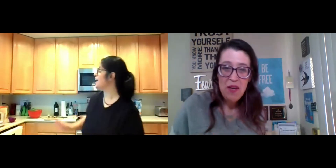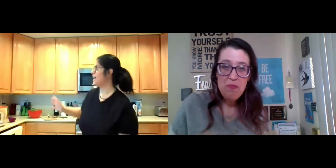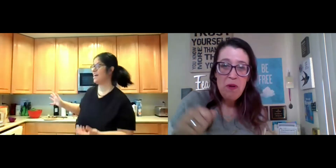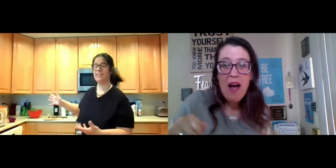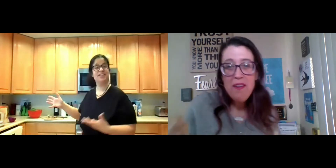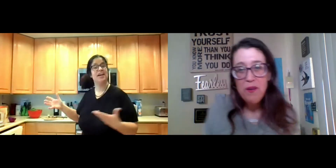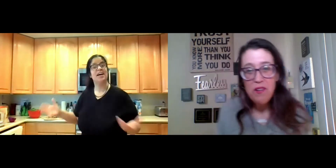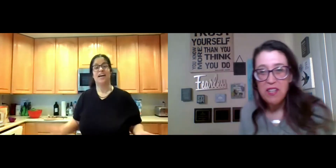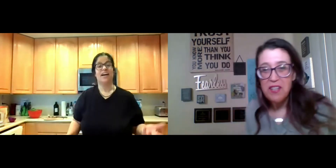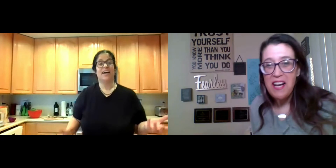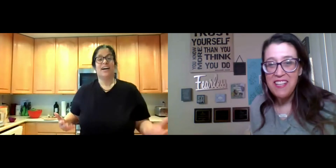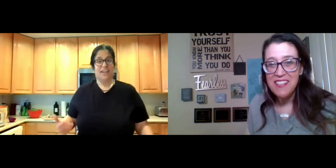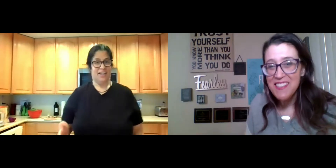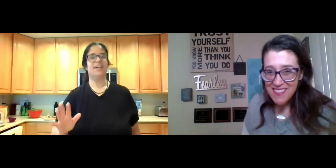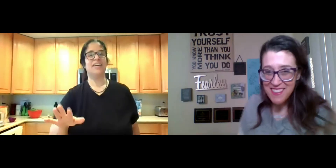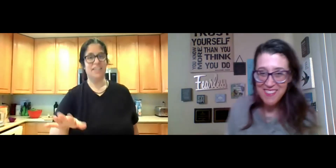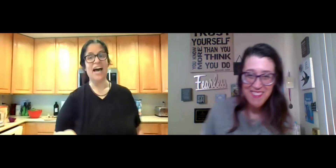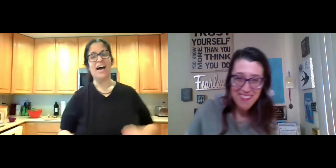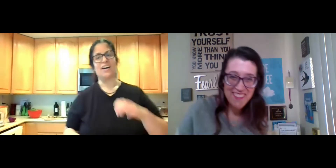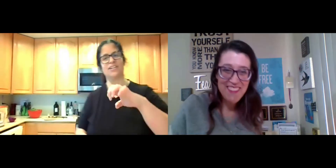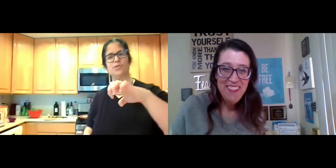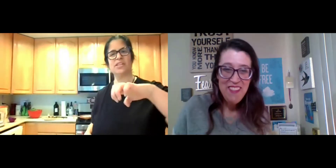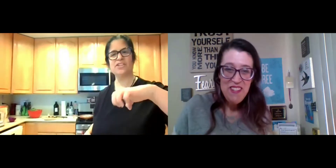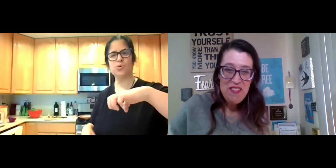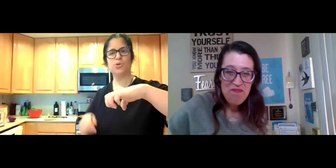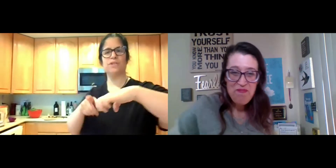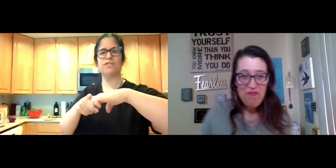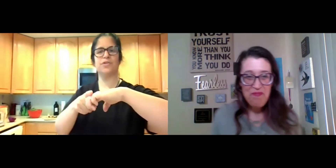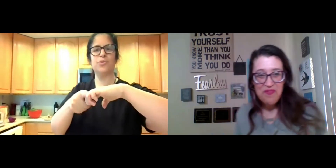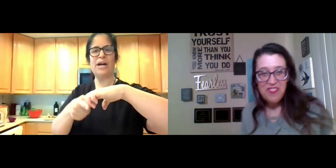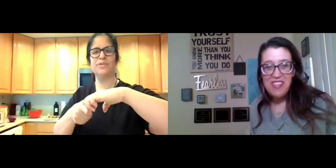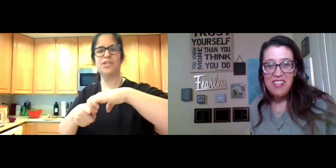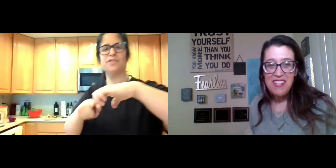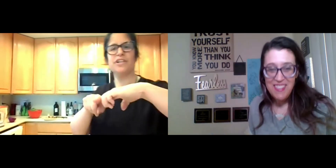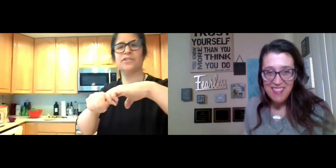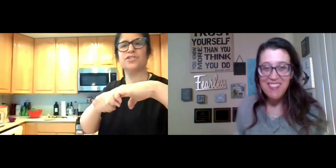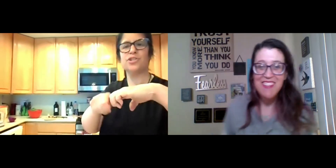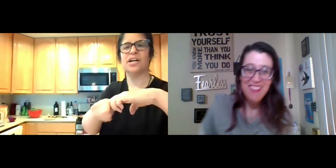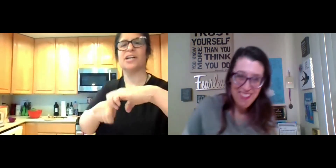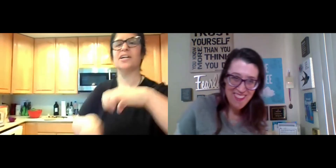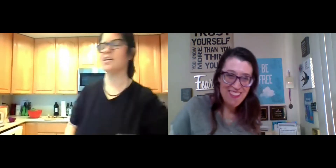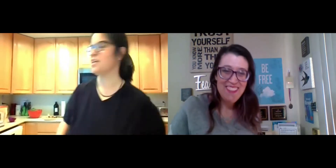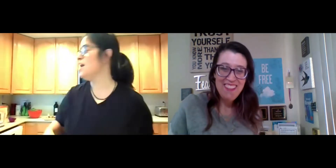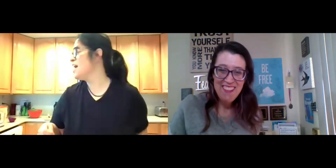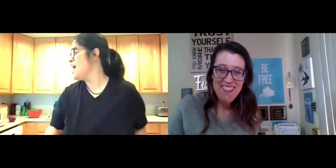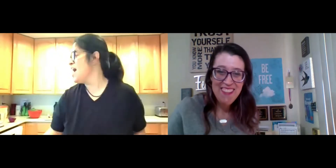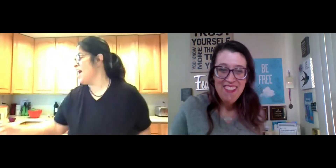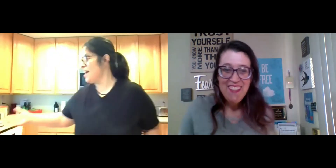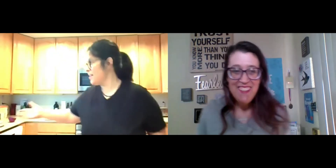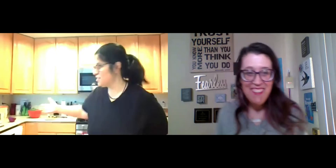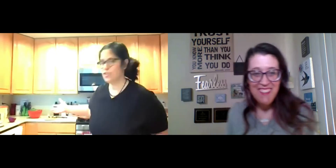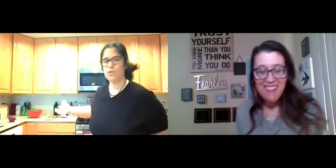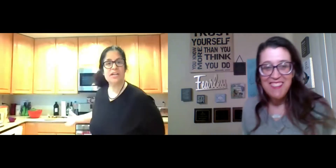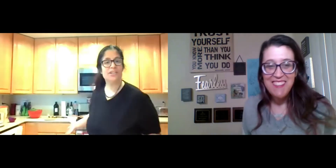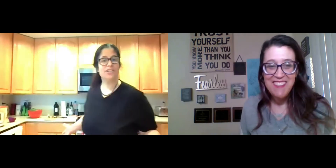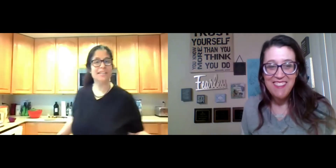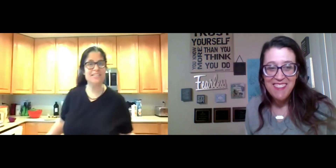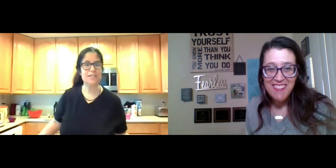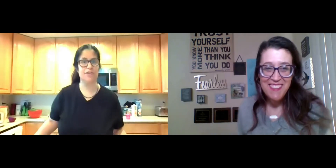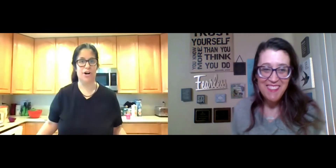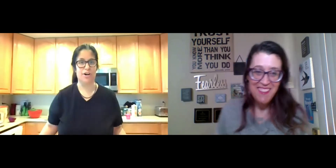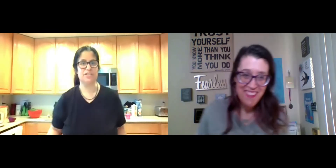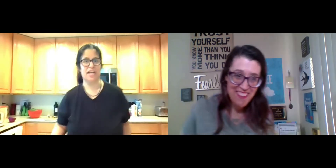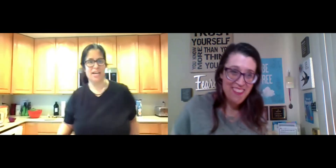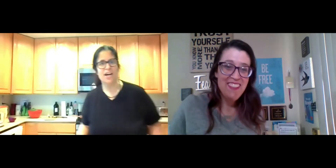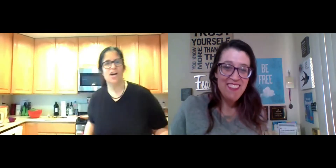Um, and mindful in our cutting. Yeah. Doing that tool of rounding your fingers. So you're not going to cut anything and you can get your